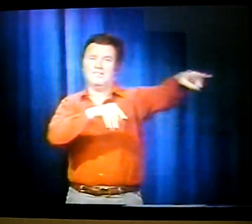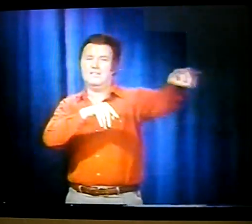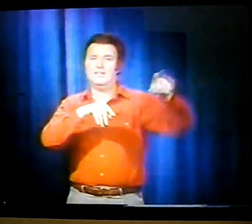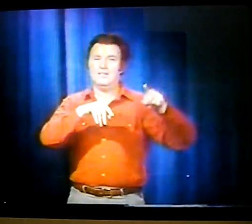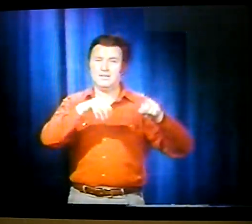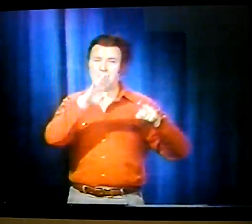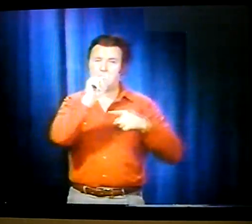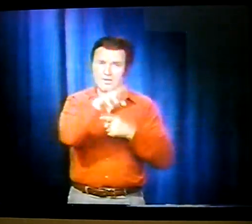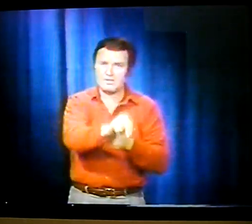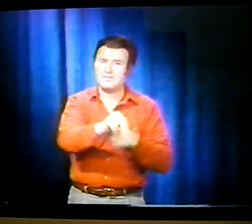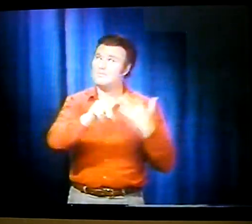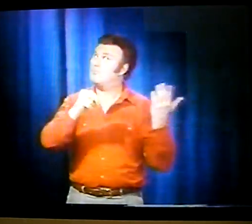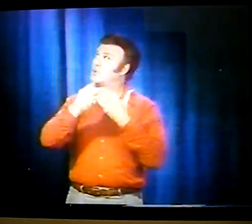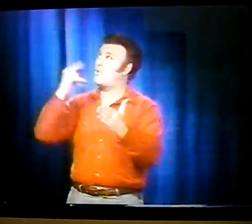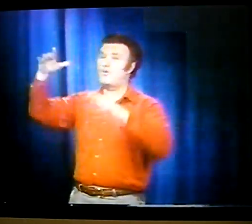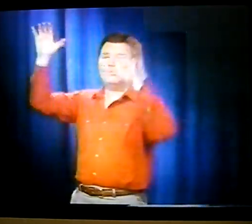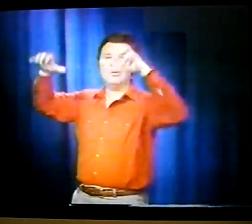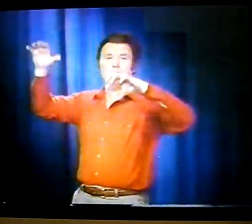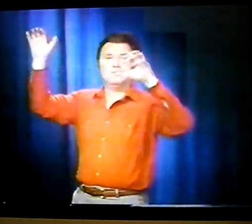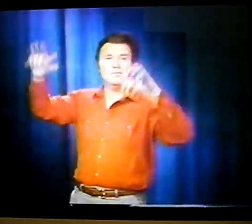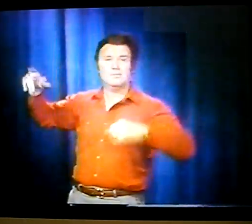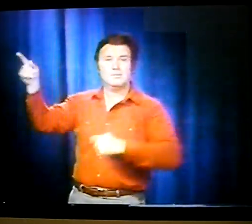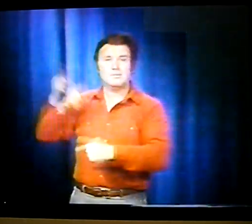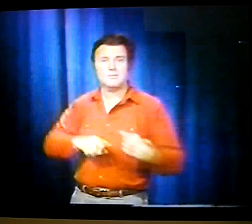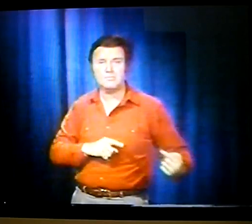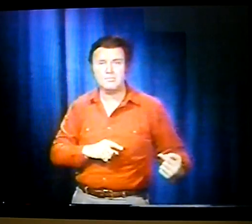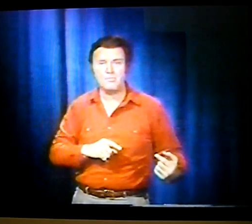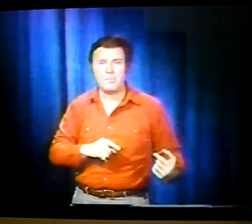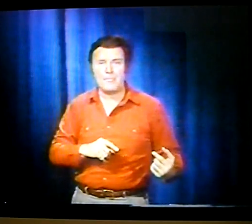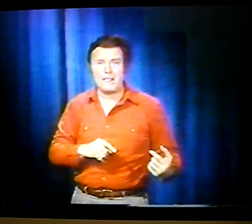Fill it. We need to bring it to the barn before the rain gets in.